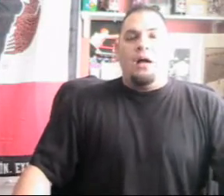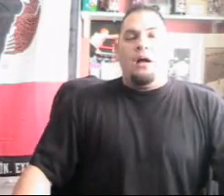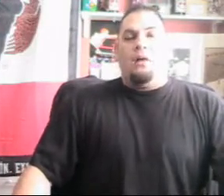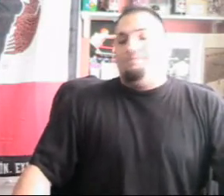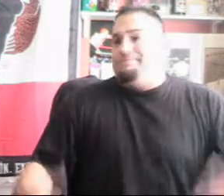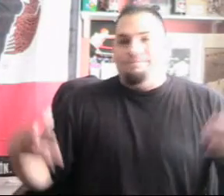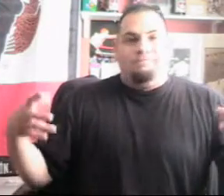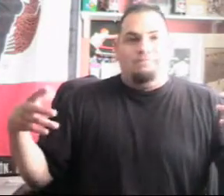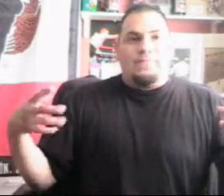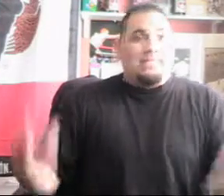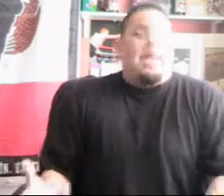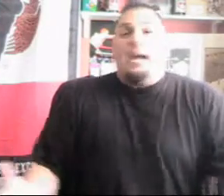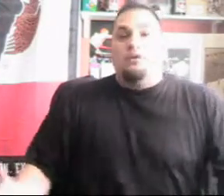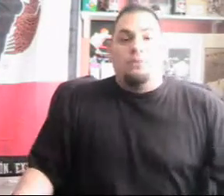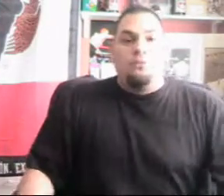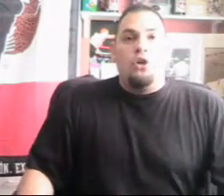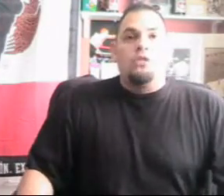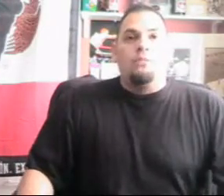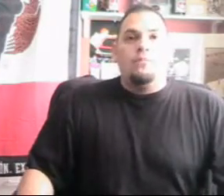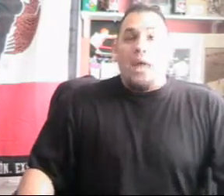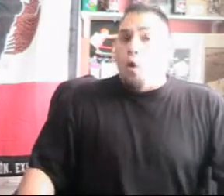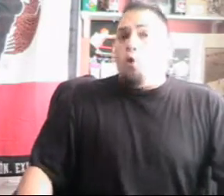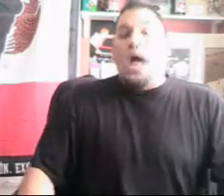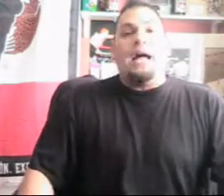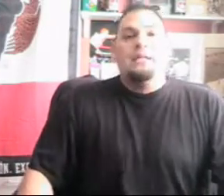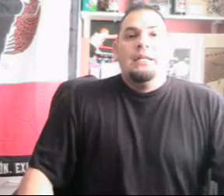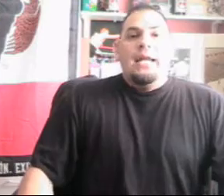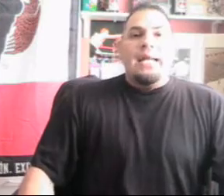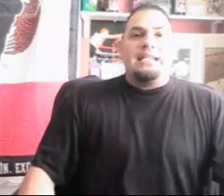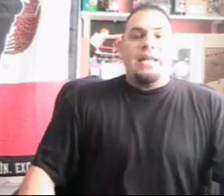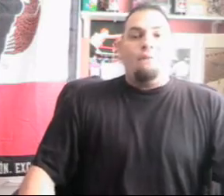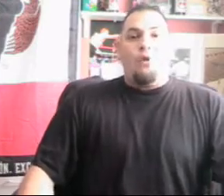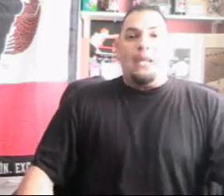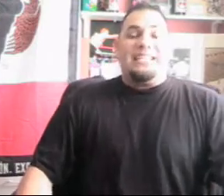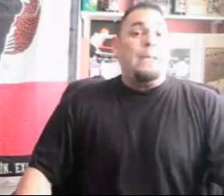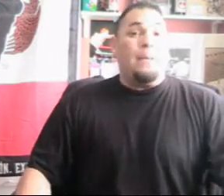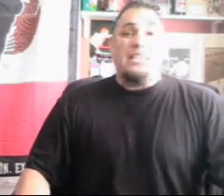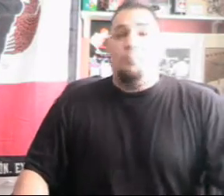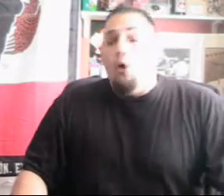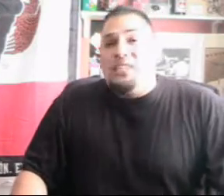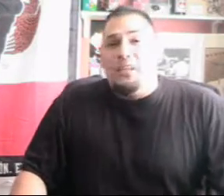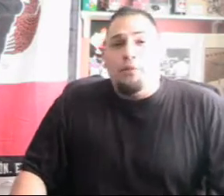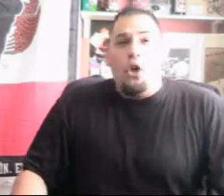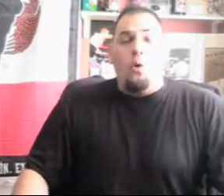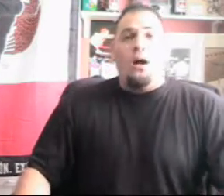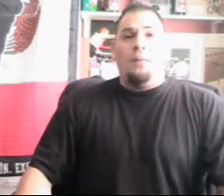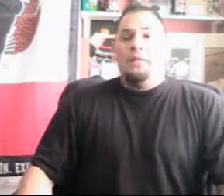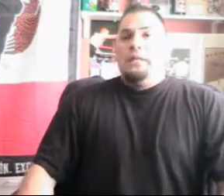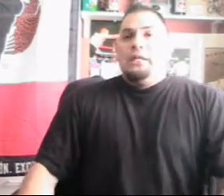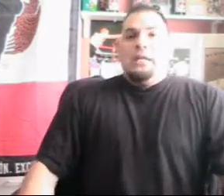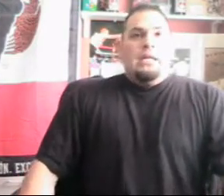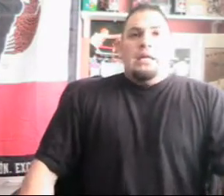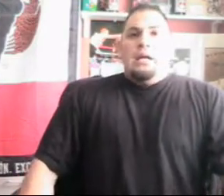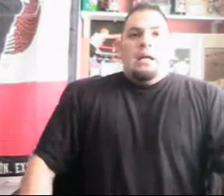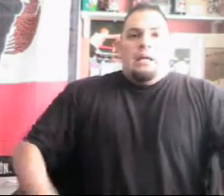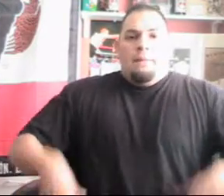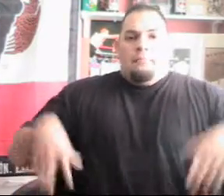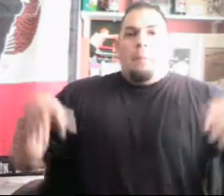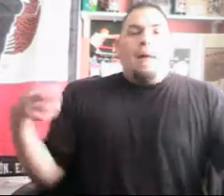uh, titles? There's not a whole lot except for keep exposing them, you know, um, the